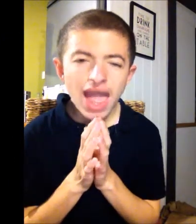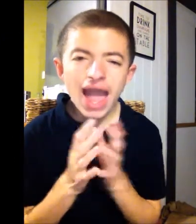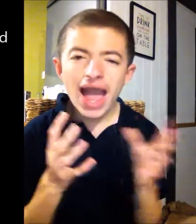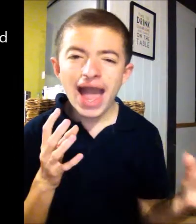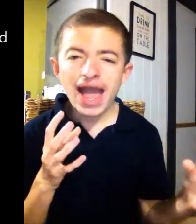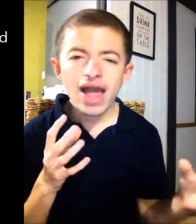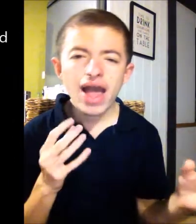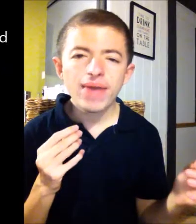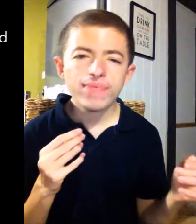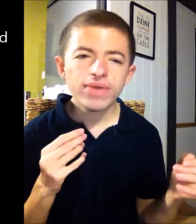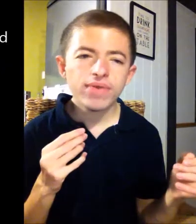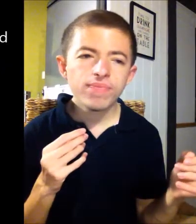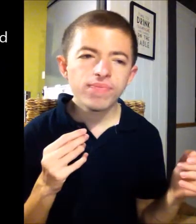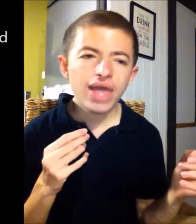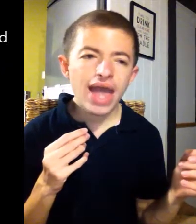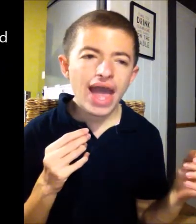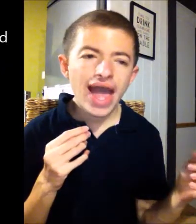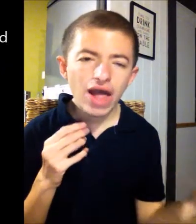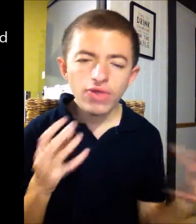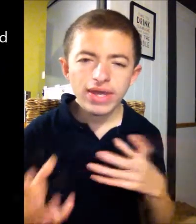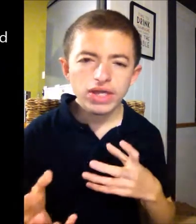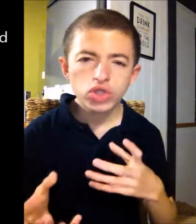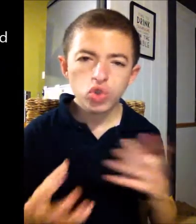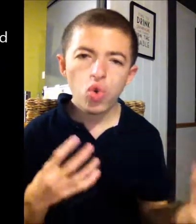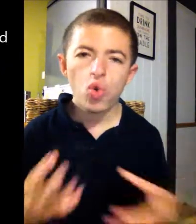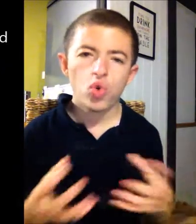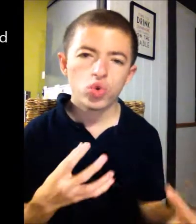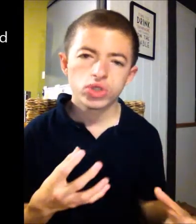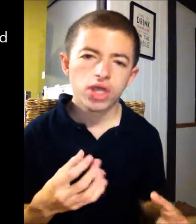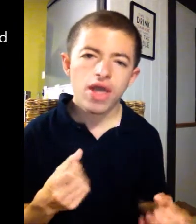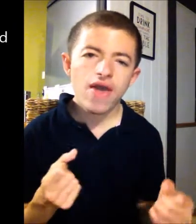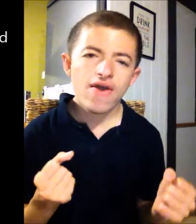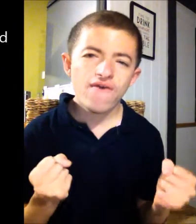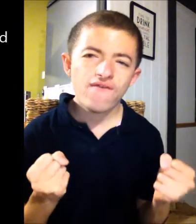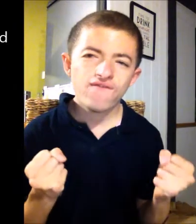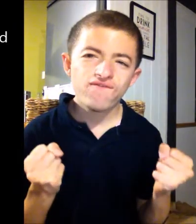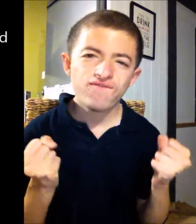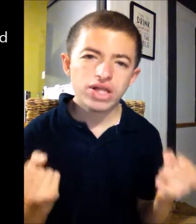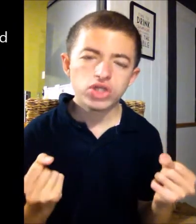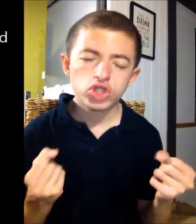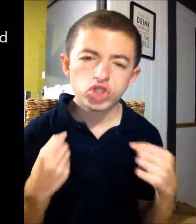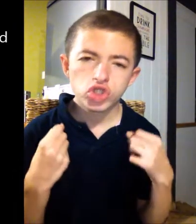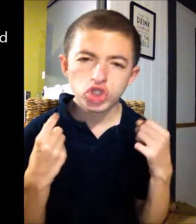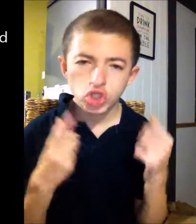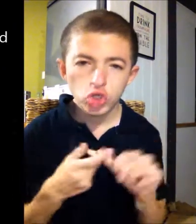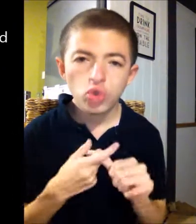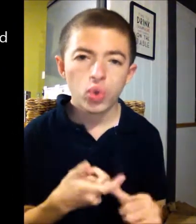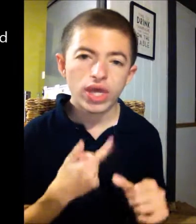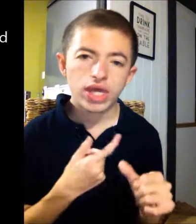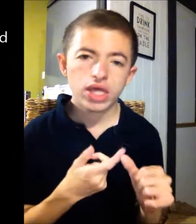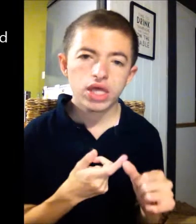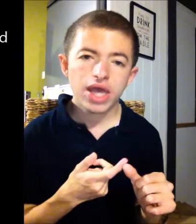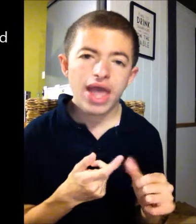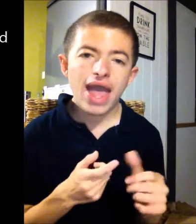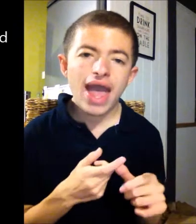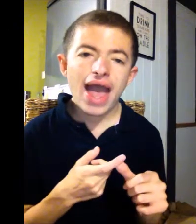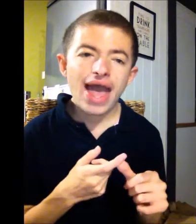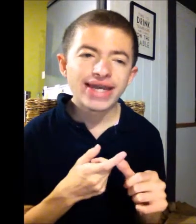How, um, how they talked felt too quick and